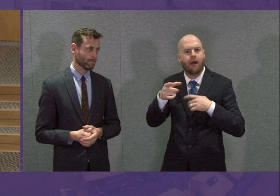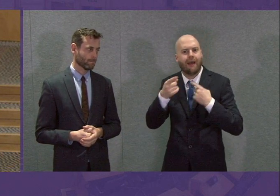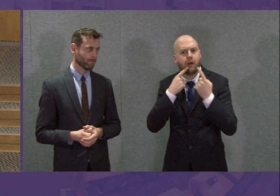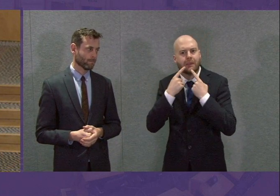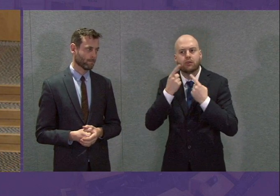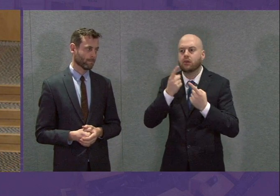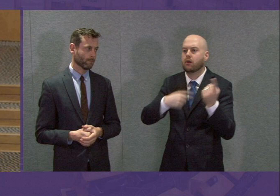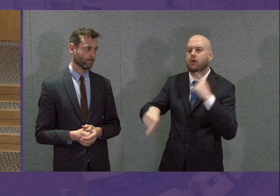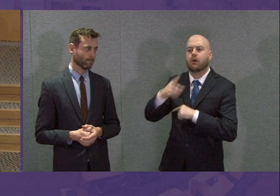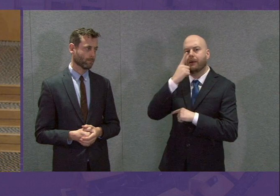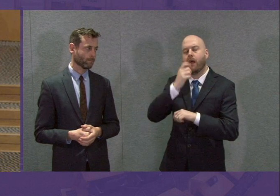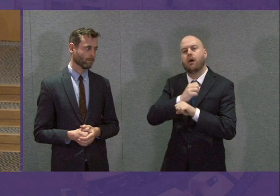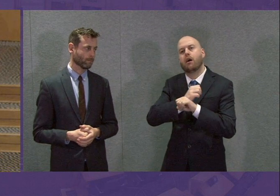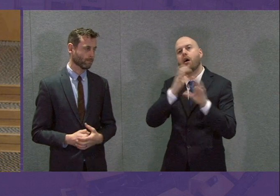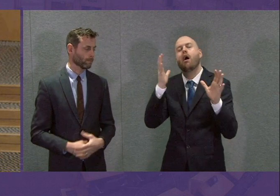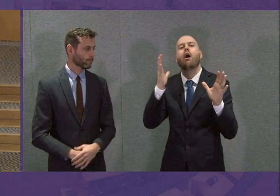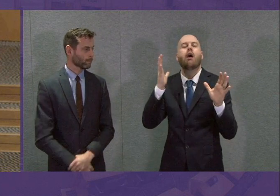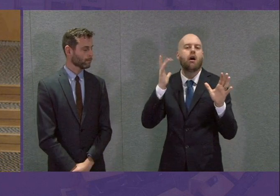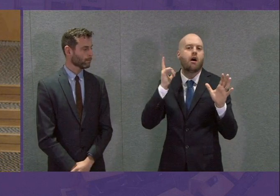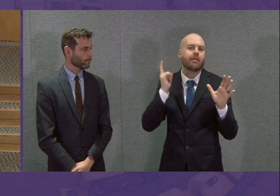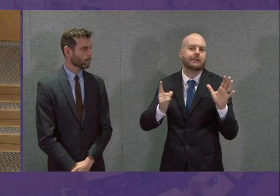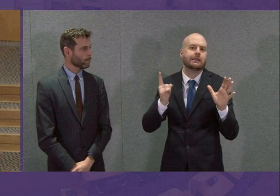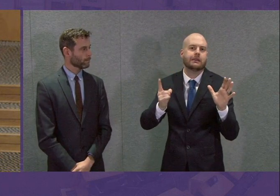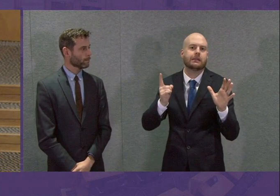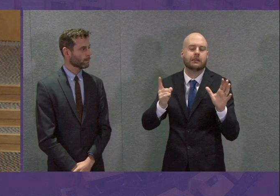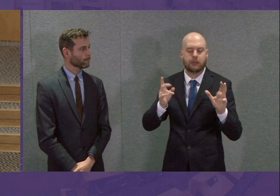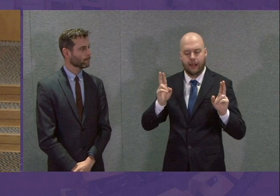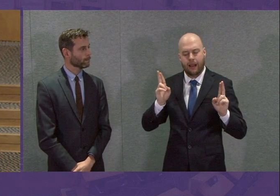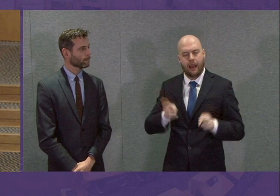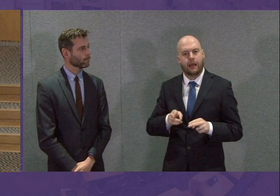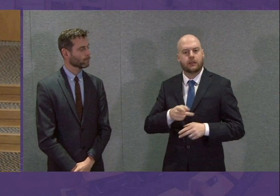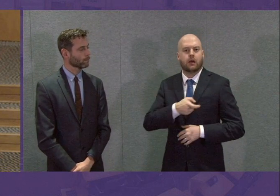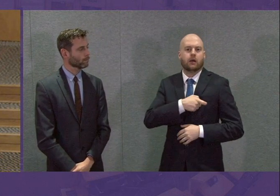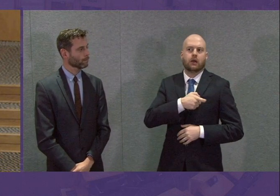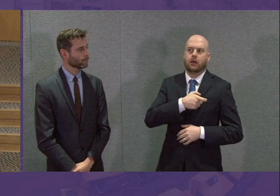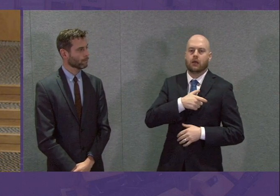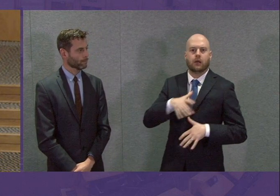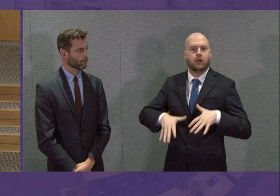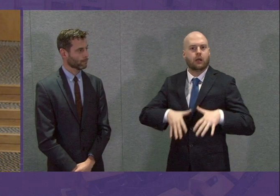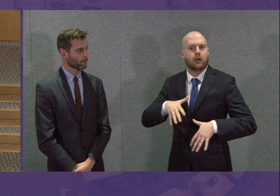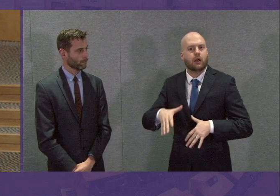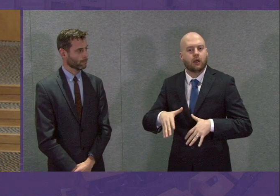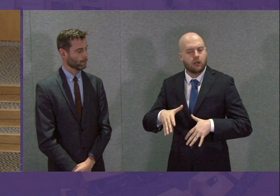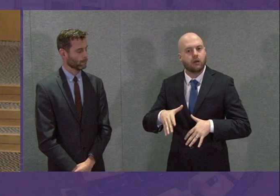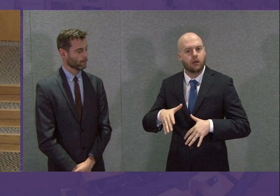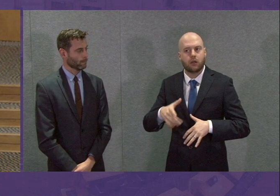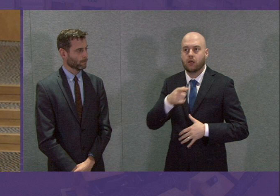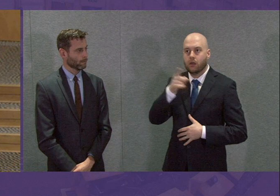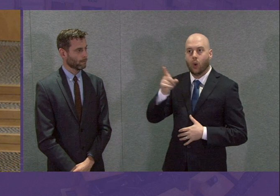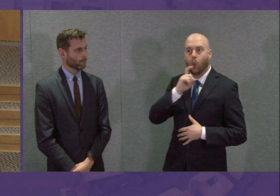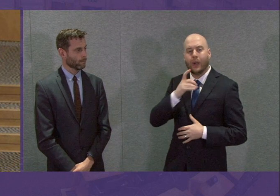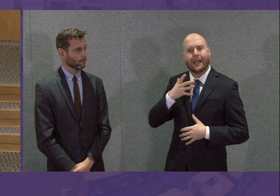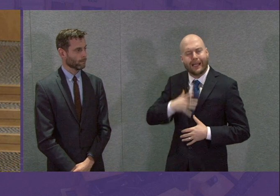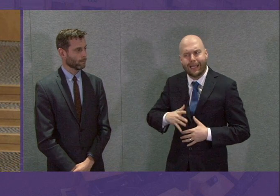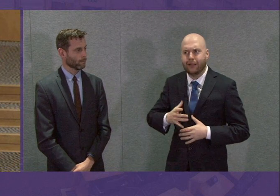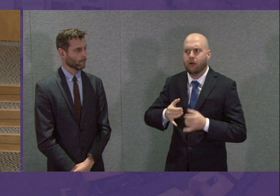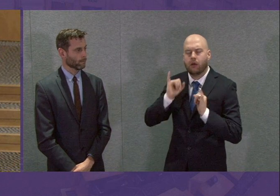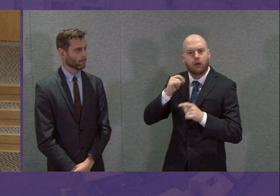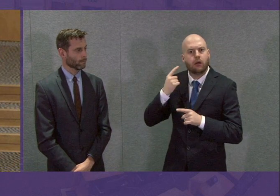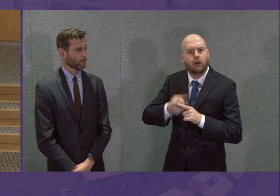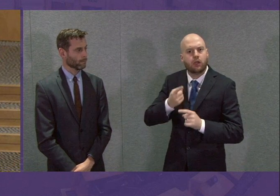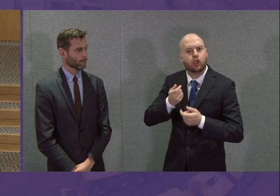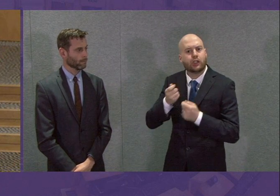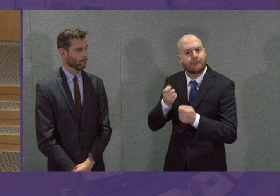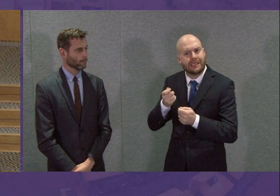case, so that people should not be afraid about their life and they do get the treatment that they urgently need. So there is little